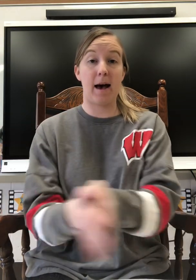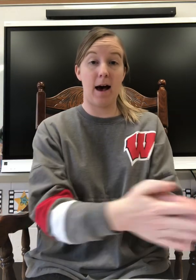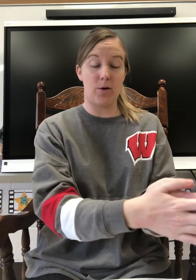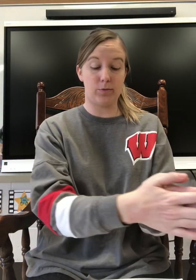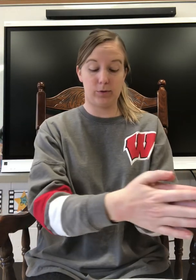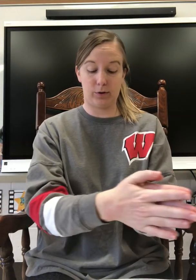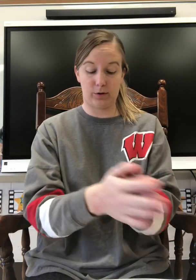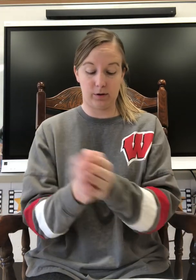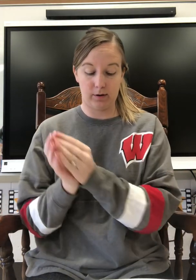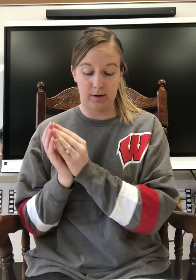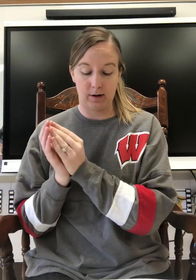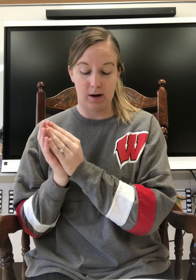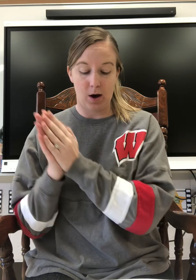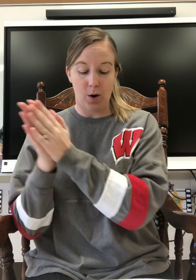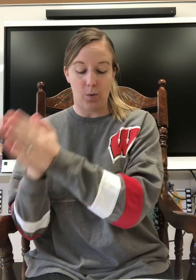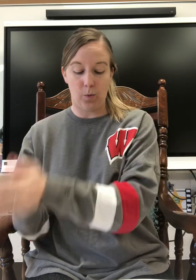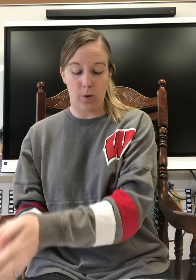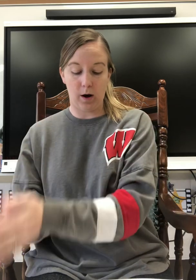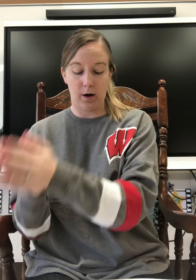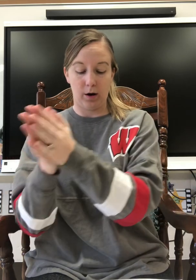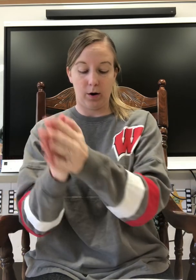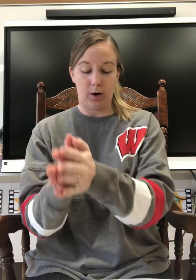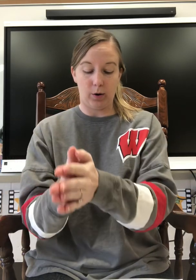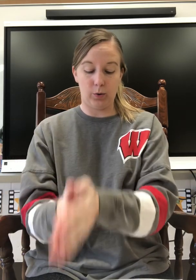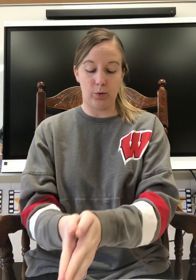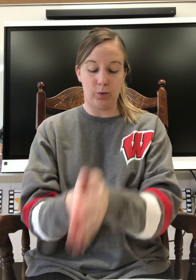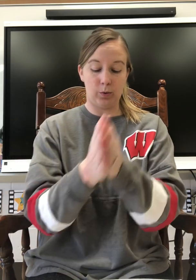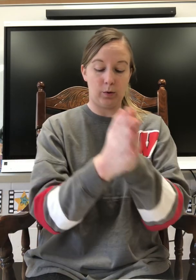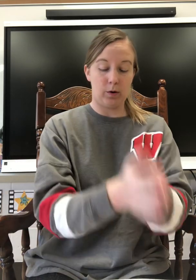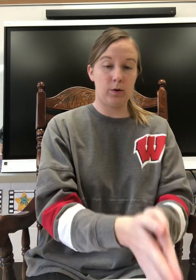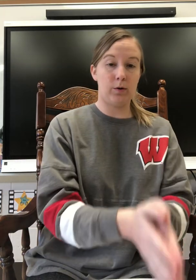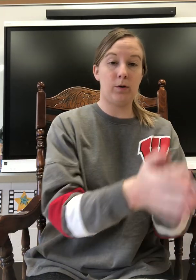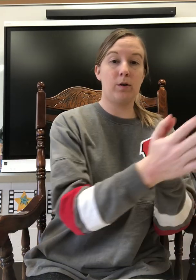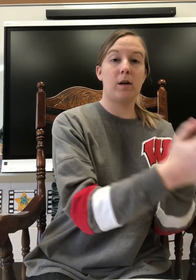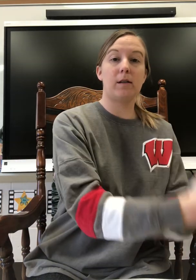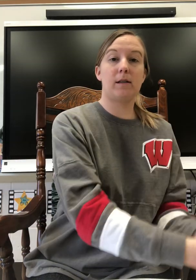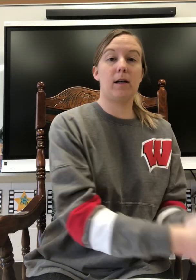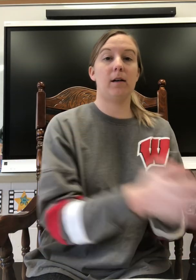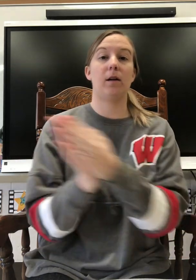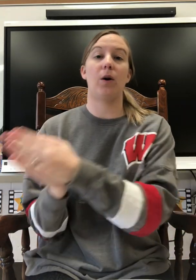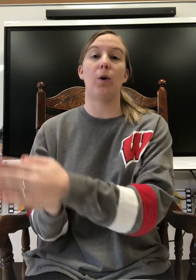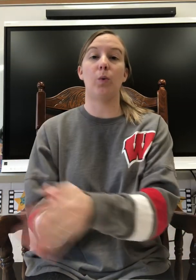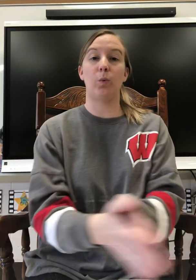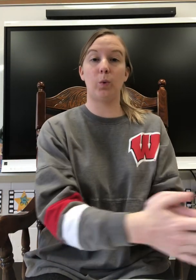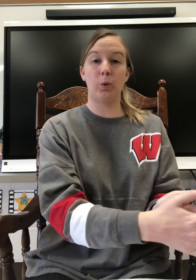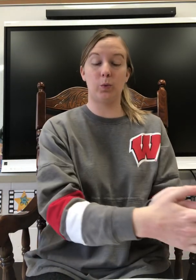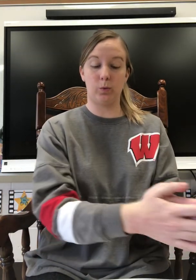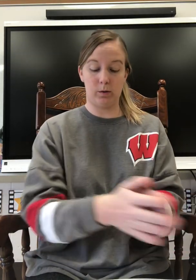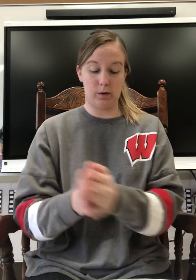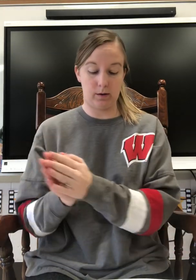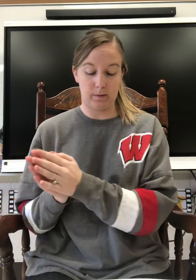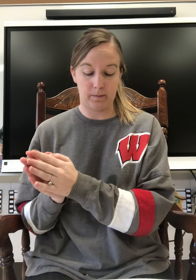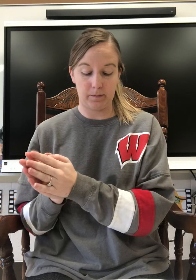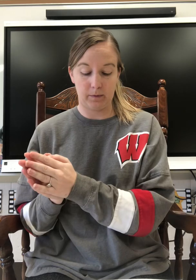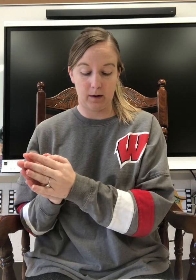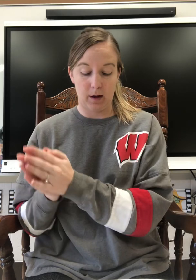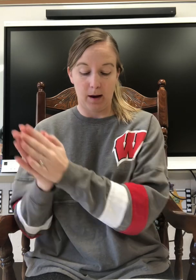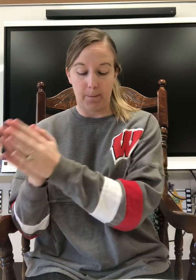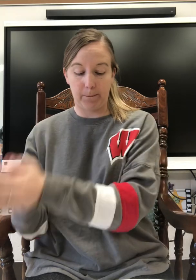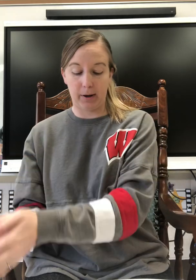pounce. W, oon, n, d, wound. P,